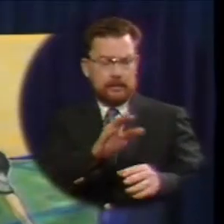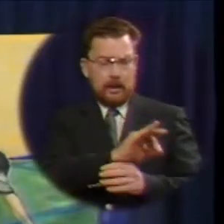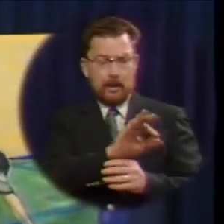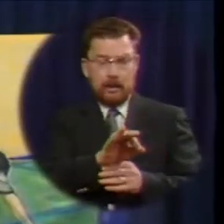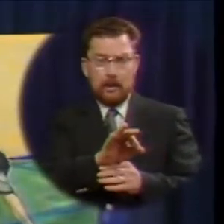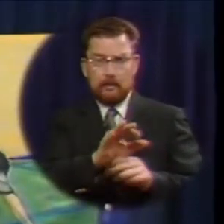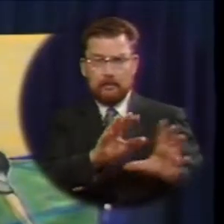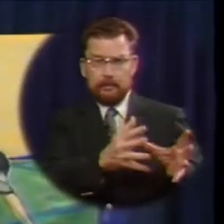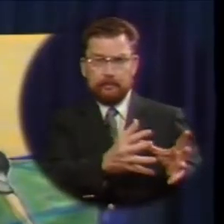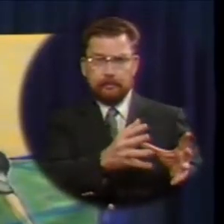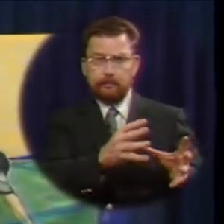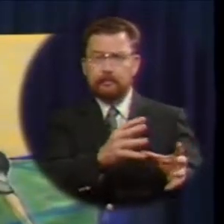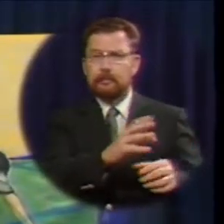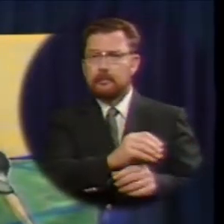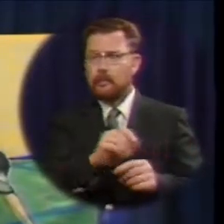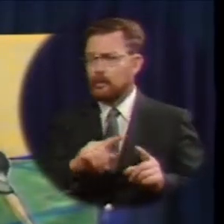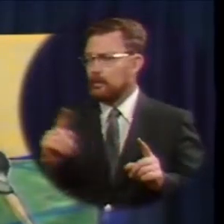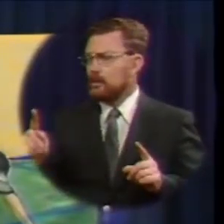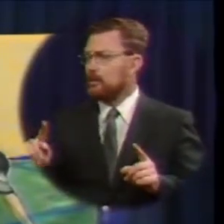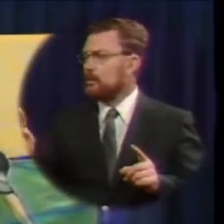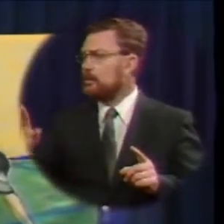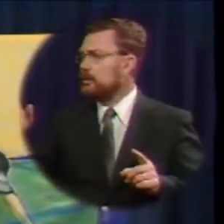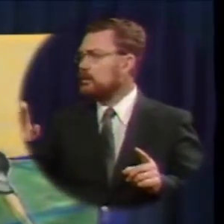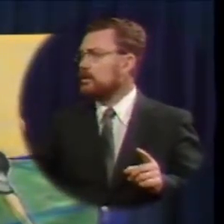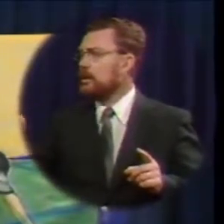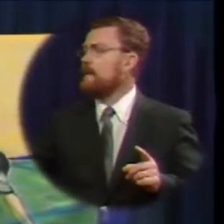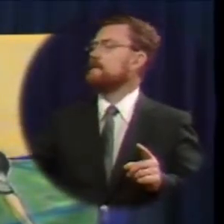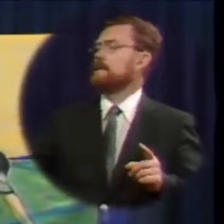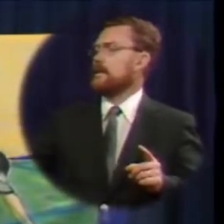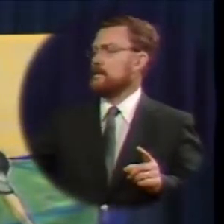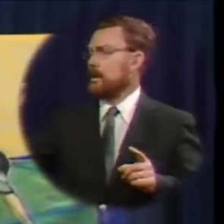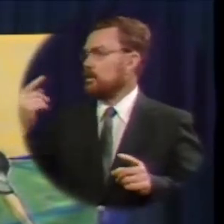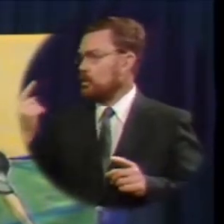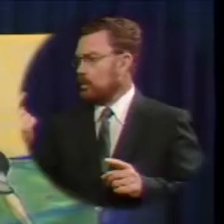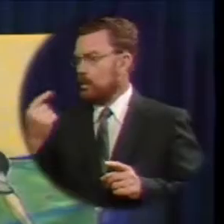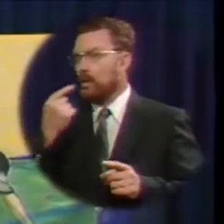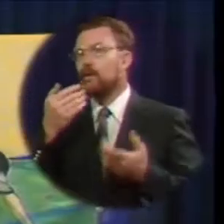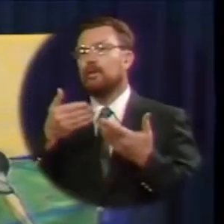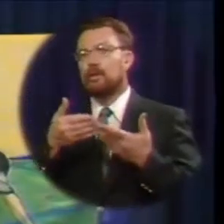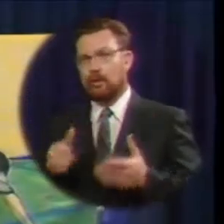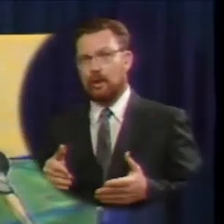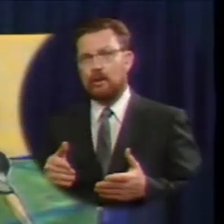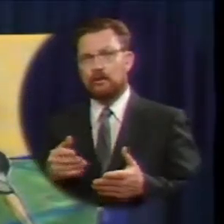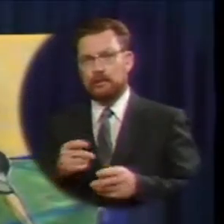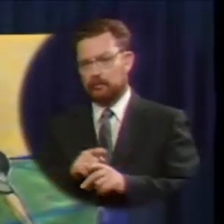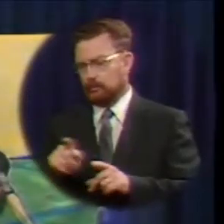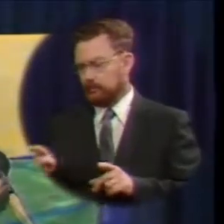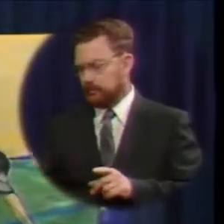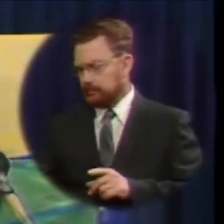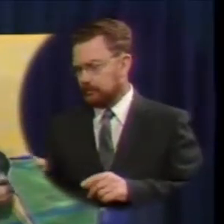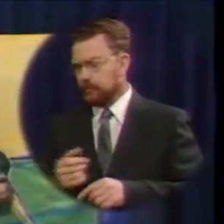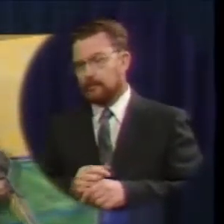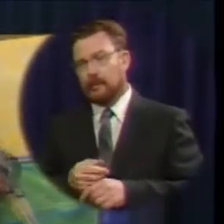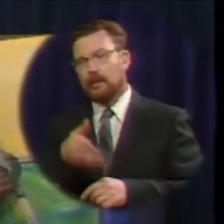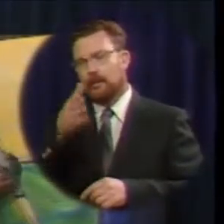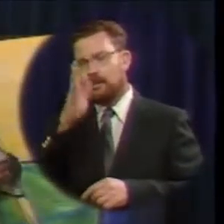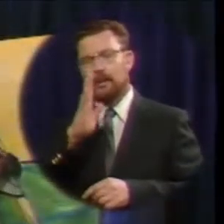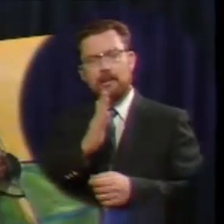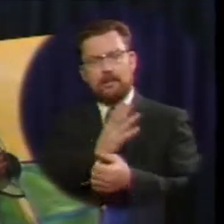in the wilderness and goes out after the one lost stray god loves you